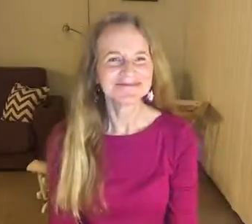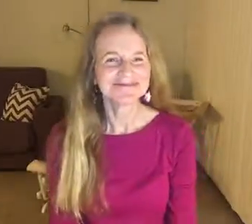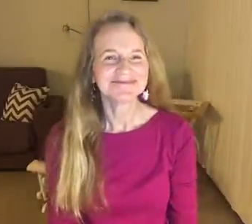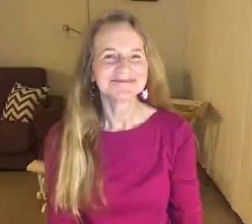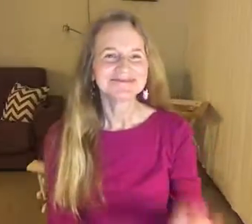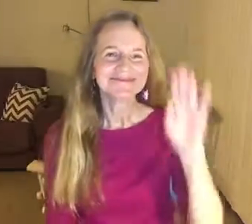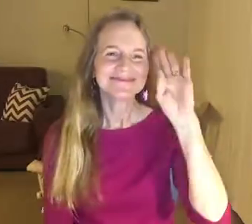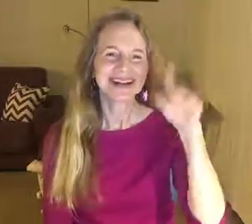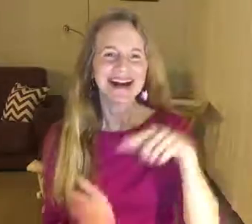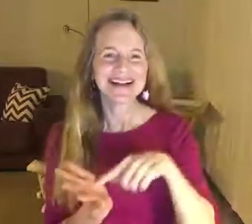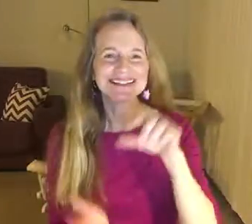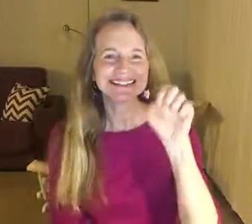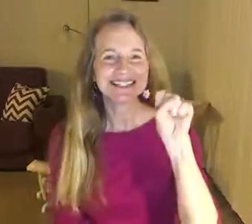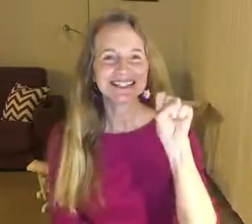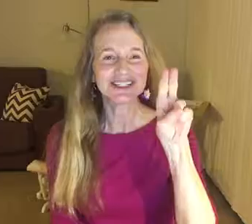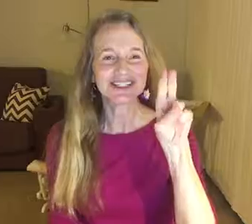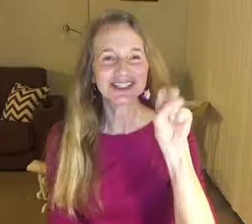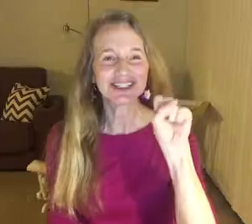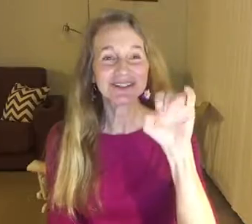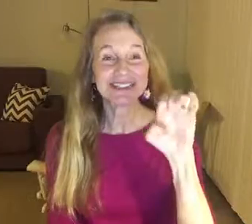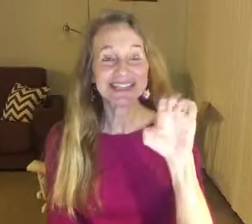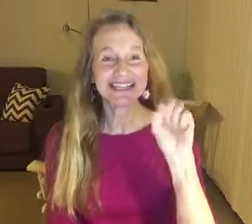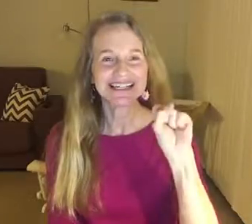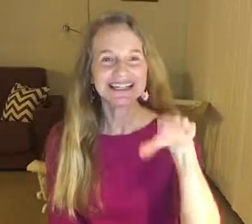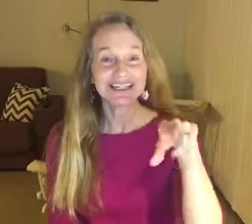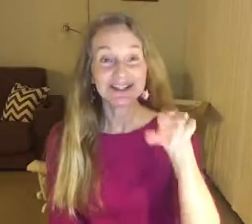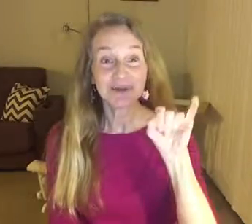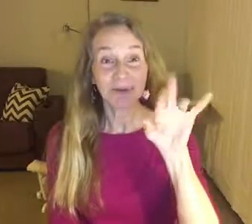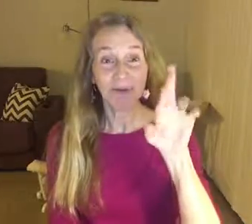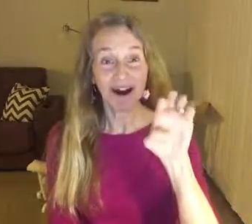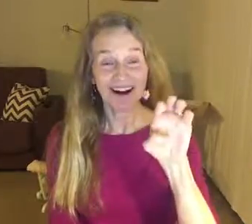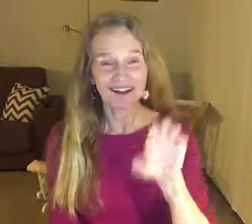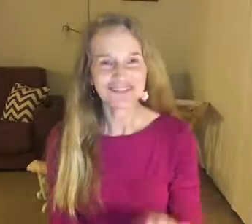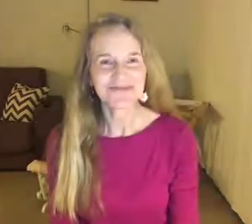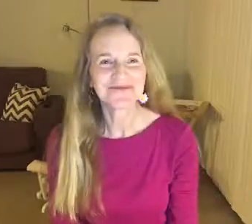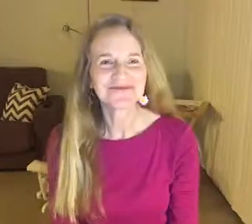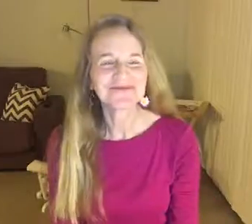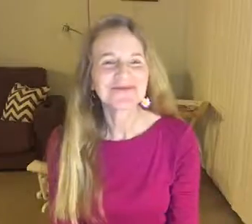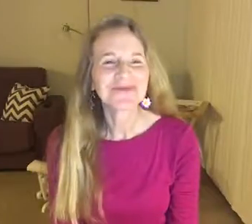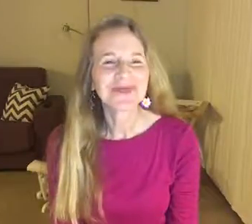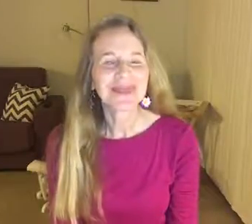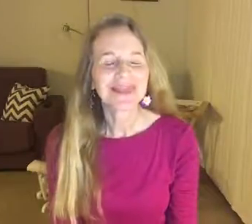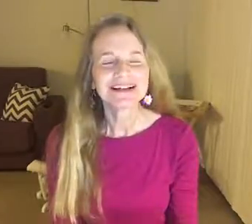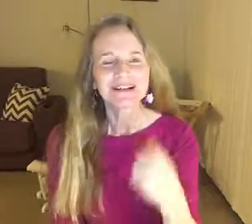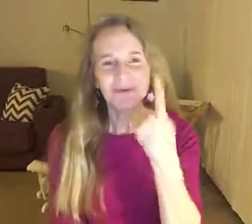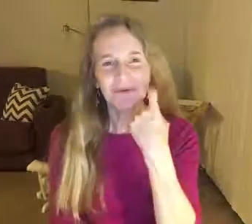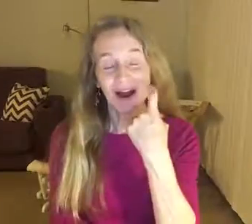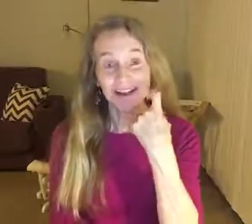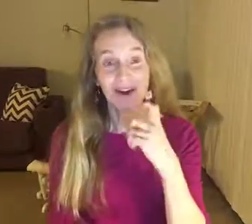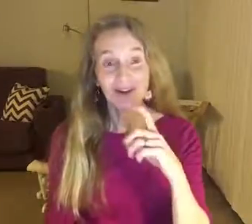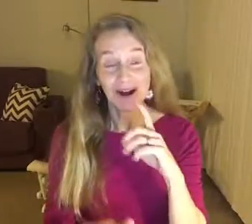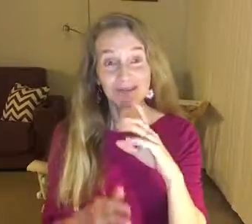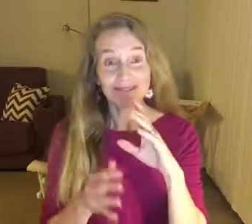Hi, this is Susie Clark. Welcome to